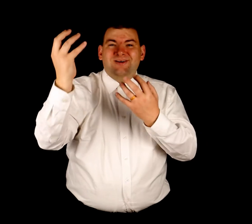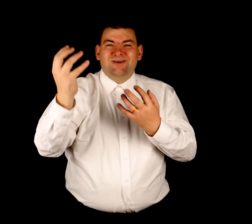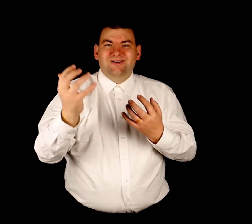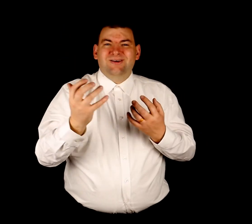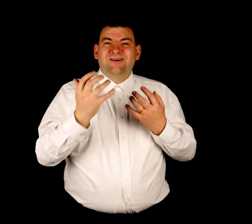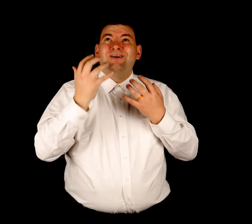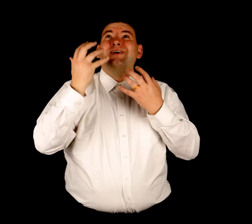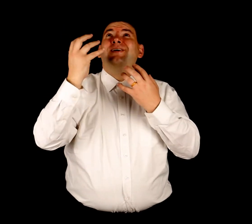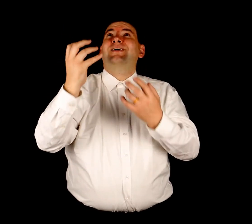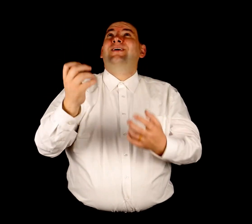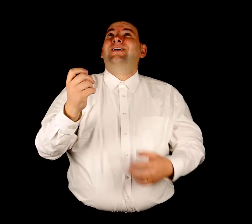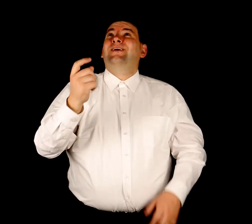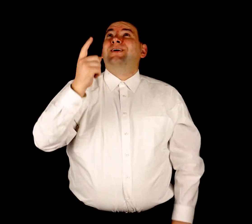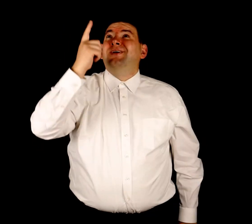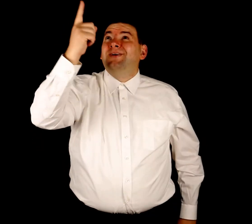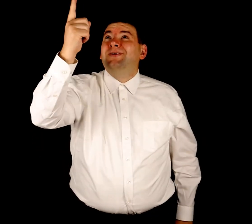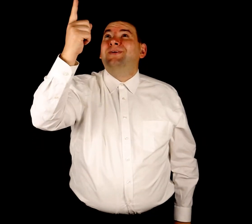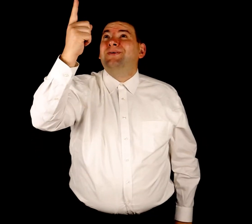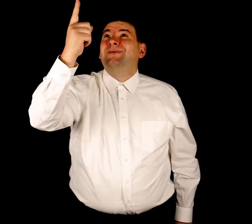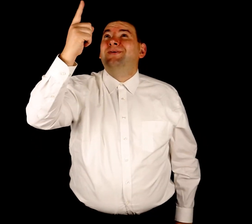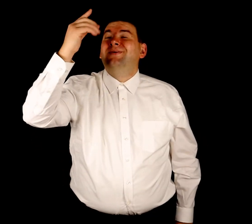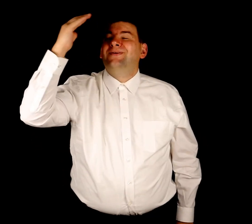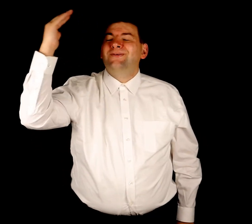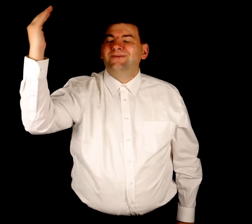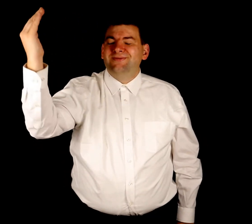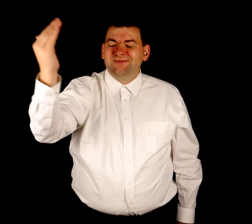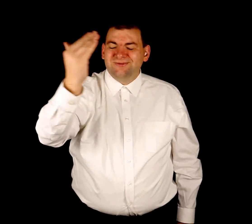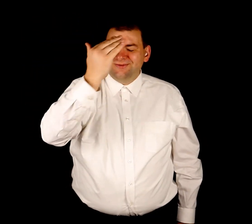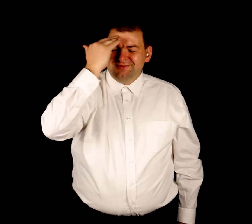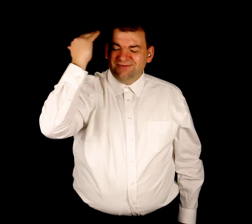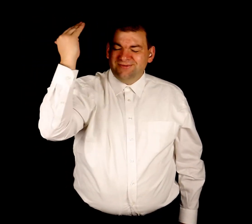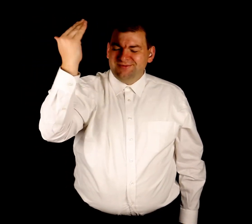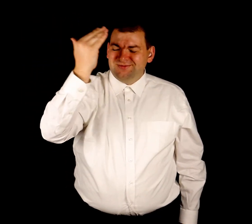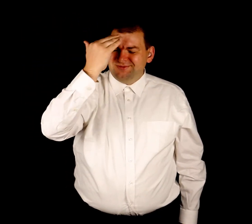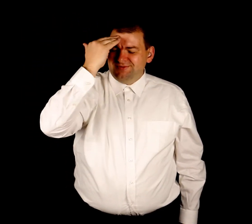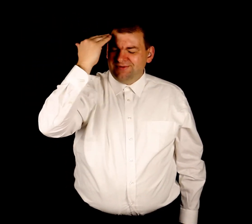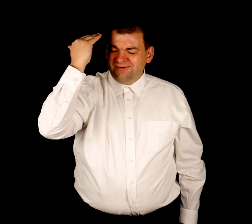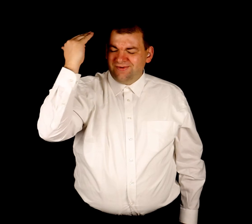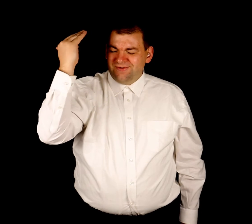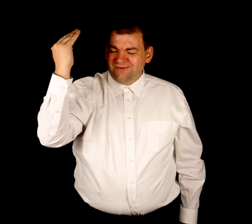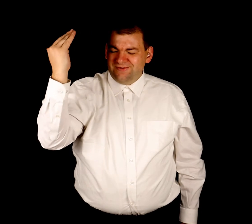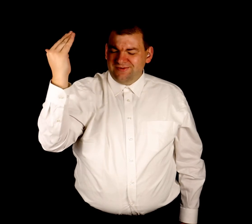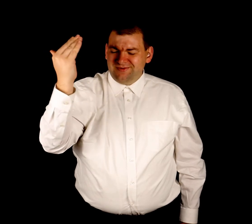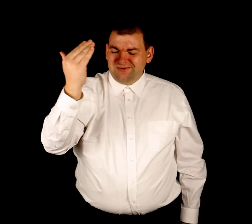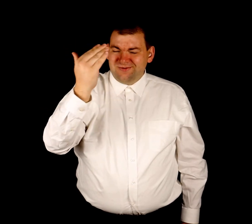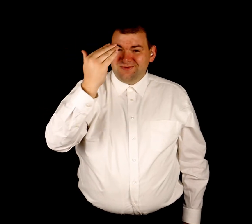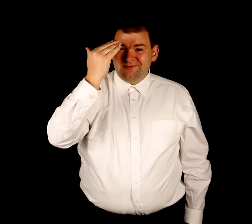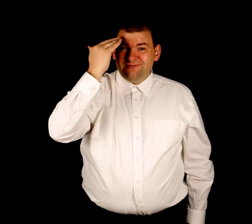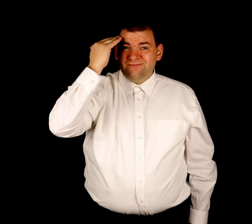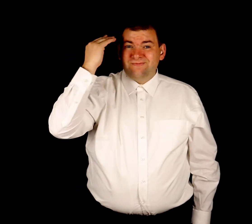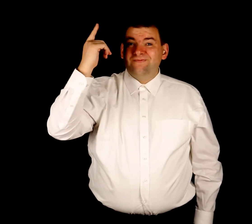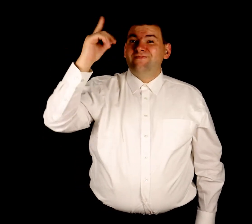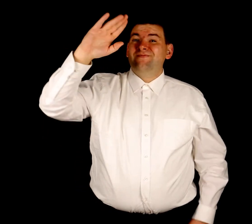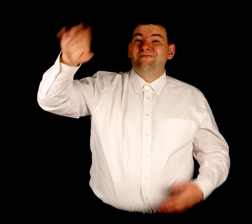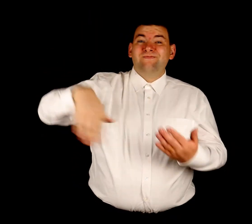you to know For all the